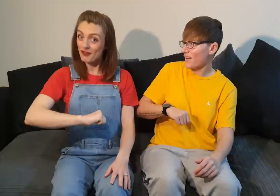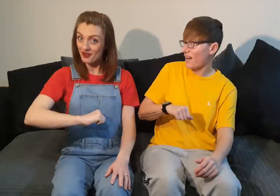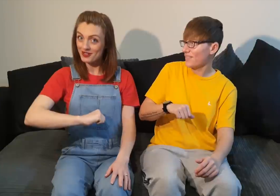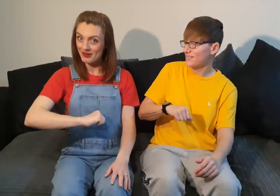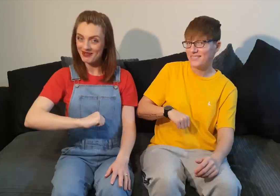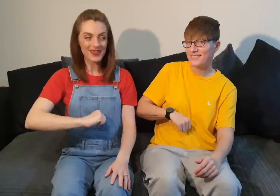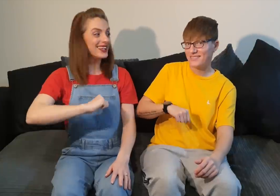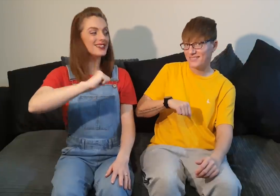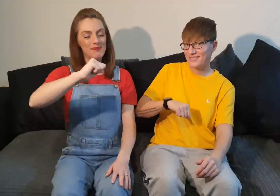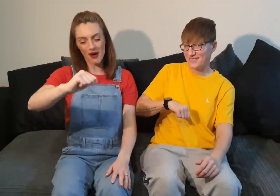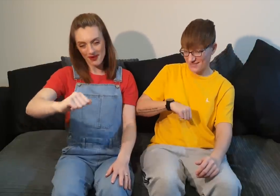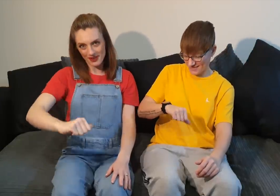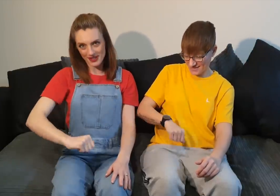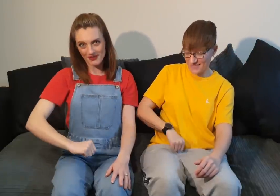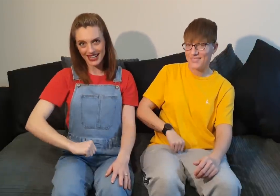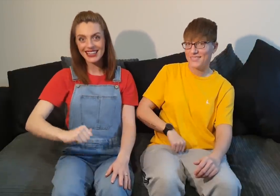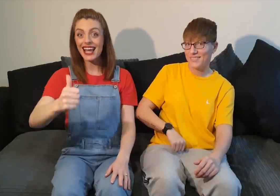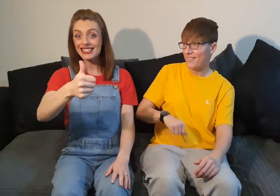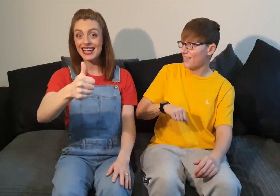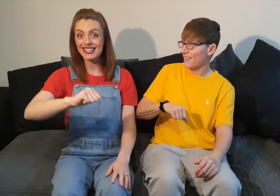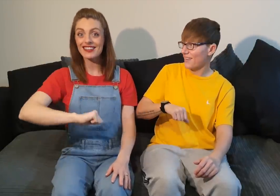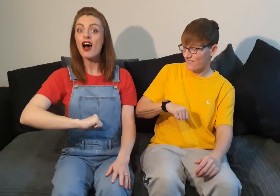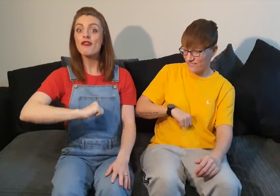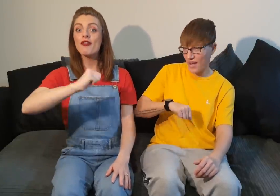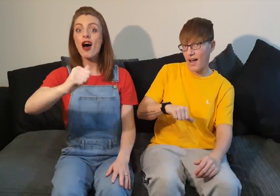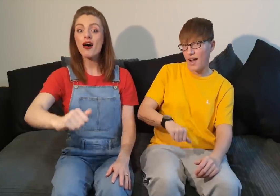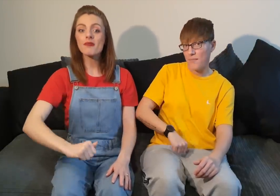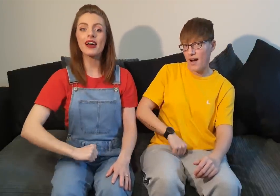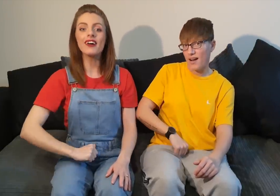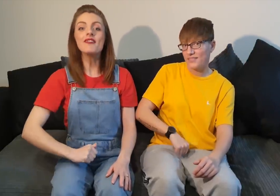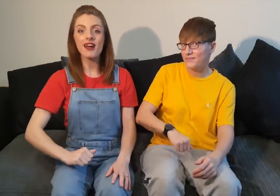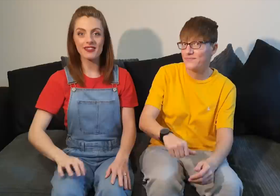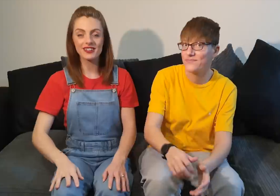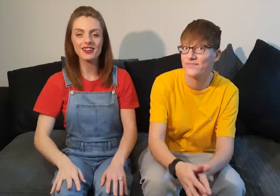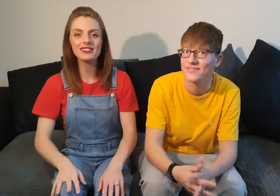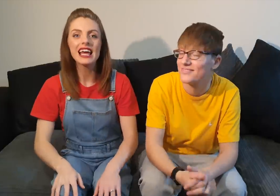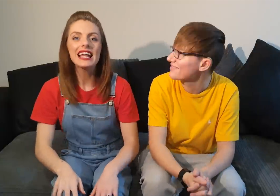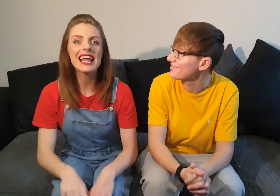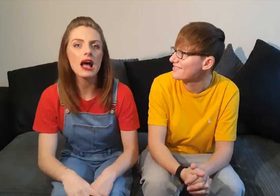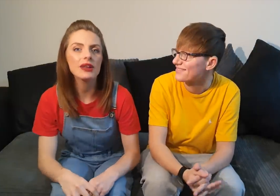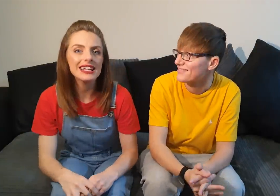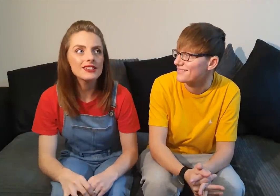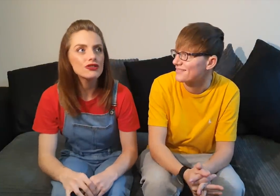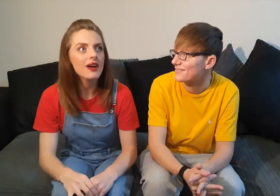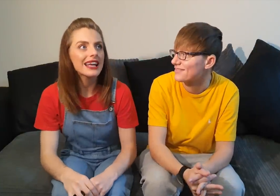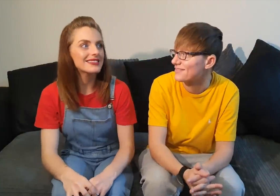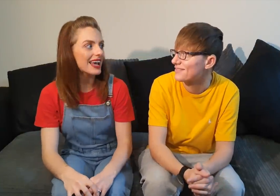of your tummy to the bottom of your tummy that is farmer very good now let us try and sign